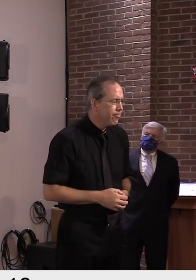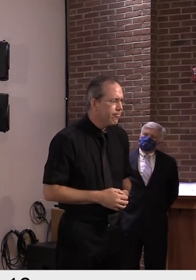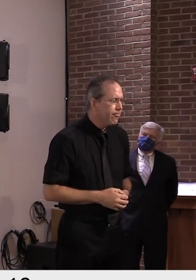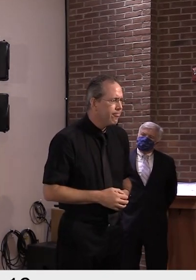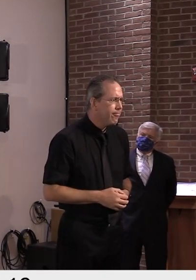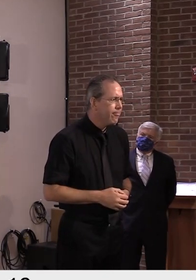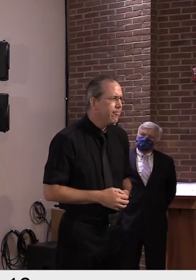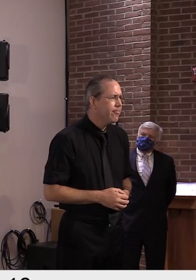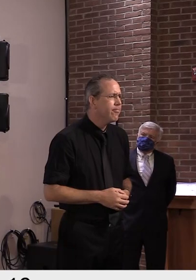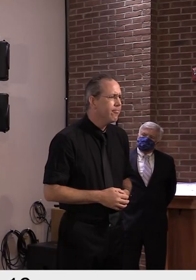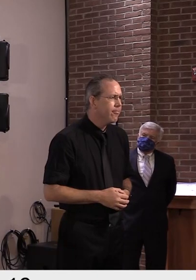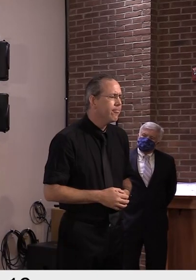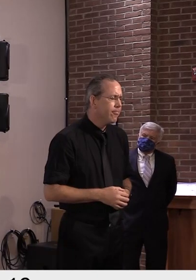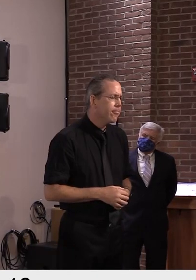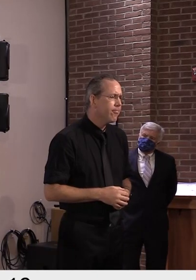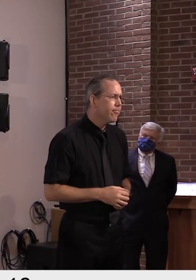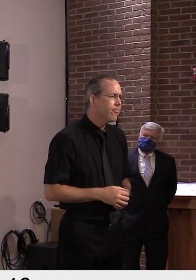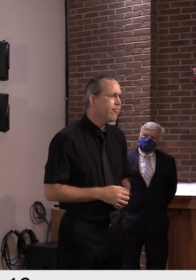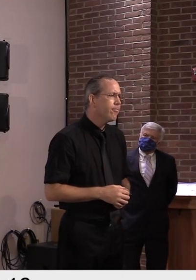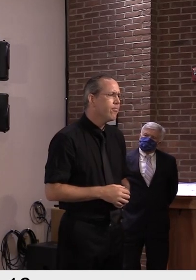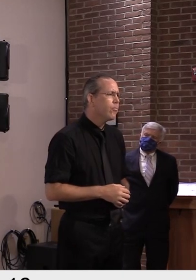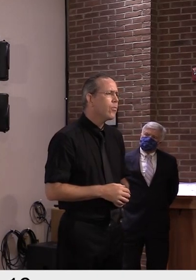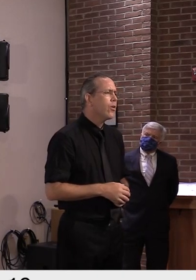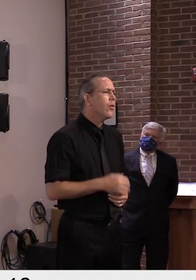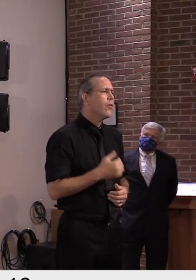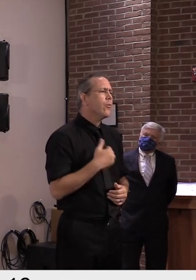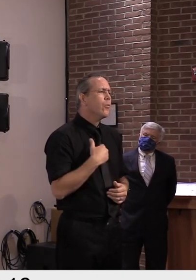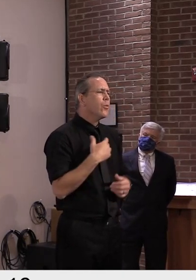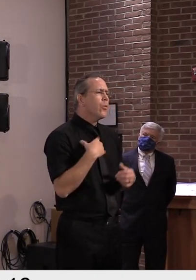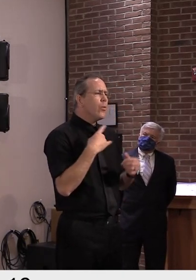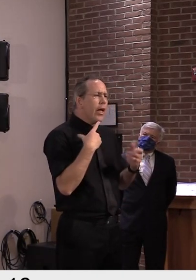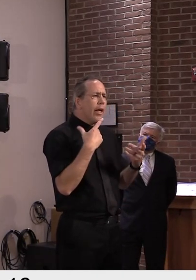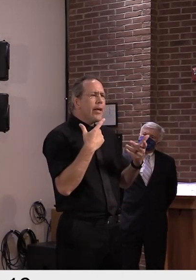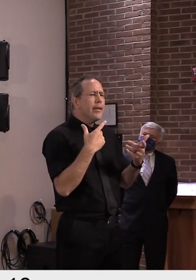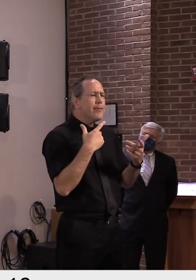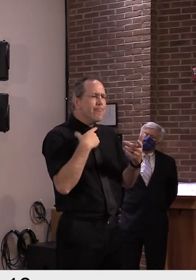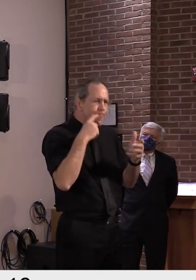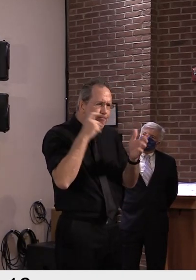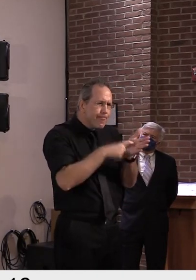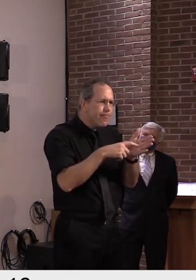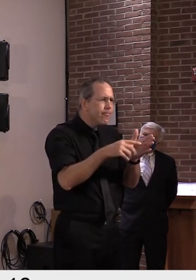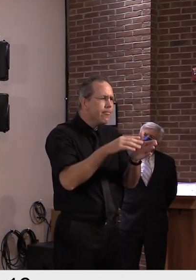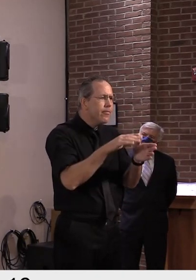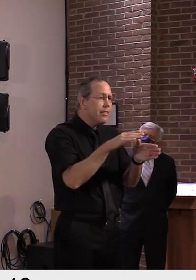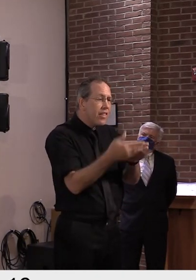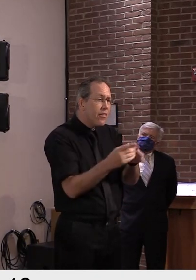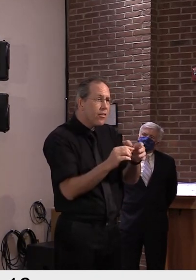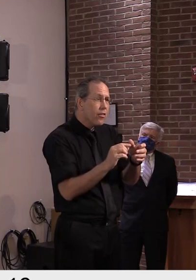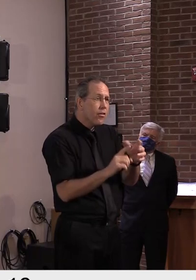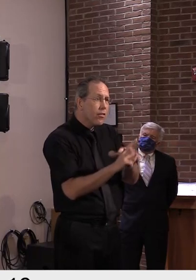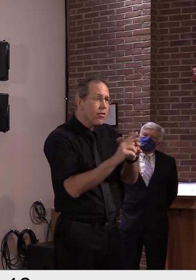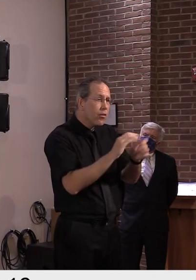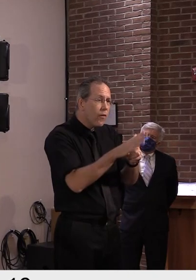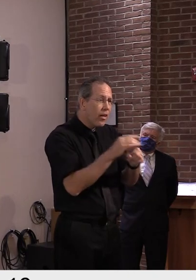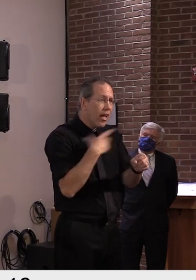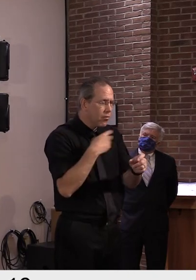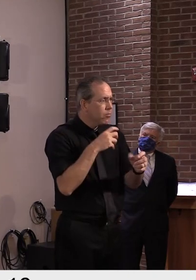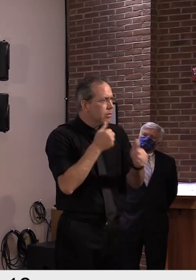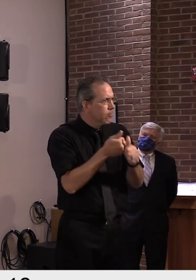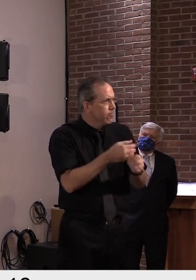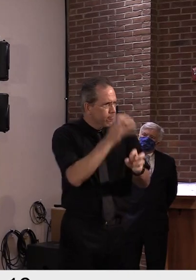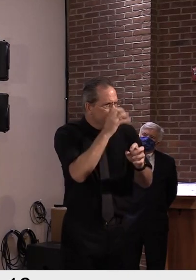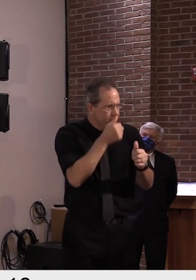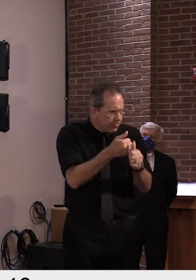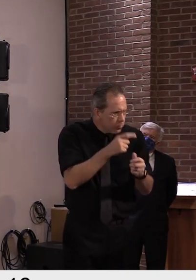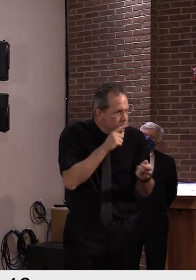classifying the deaths or in potentially leading us to undercount deaths that might be